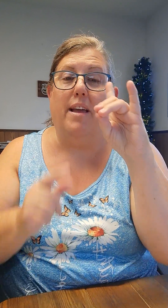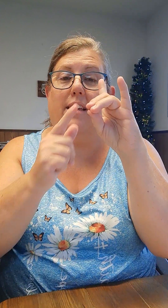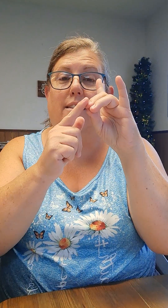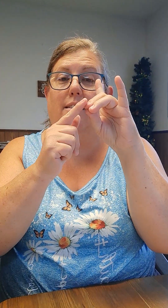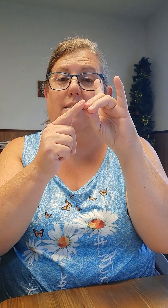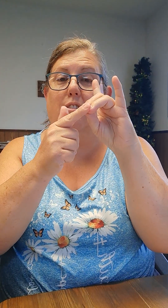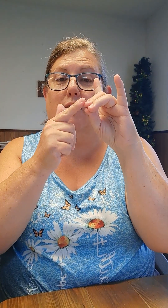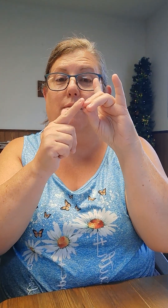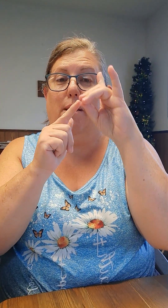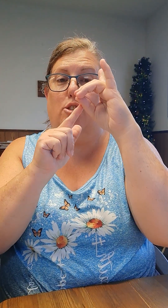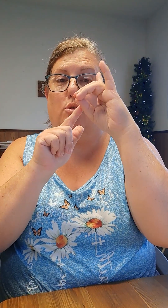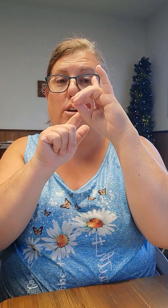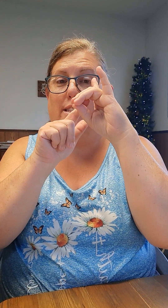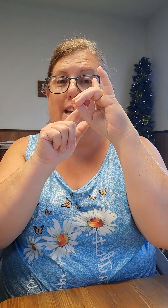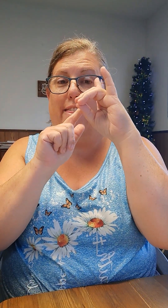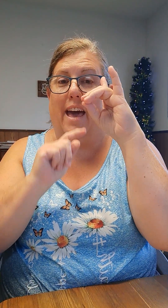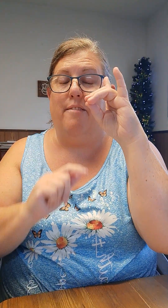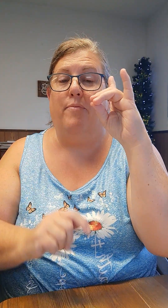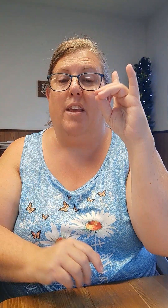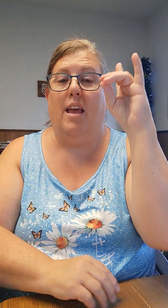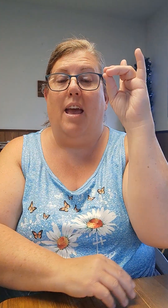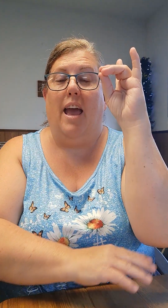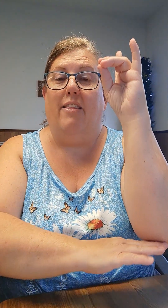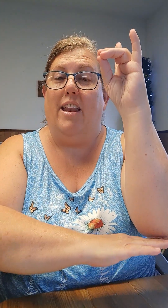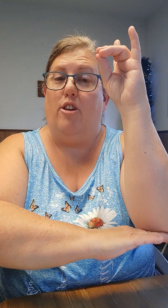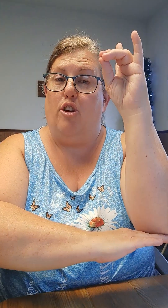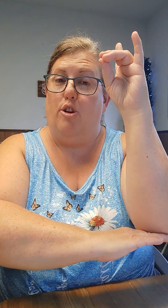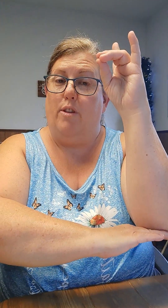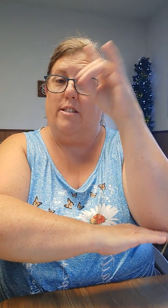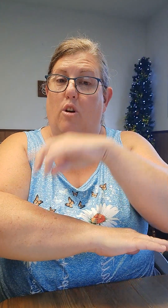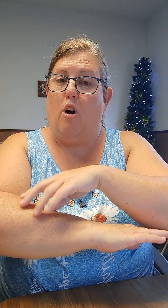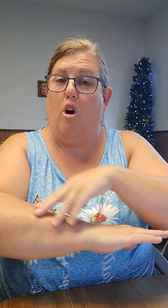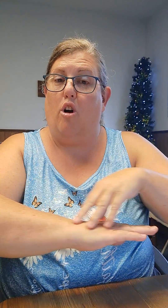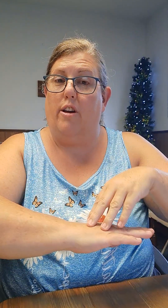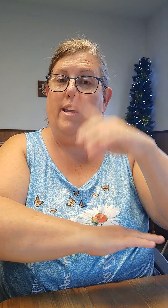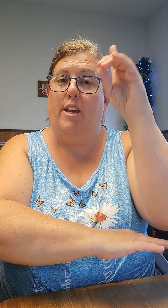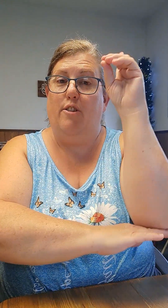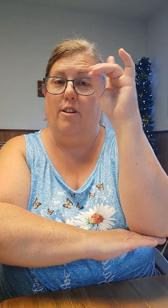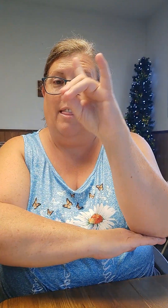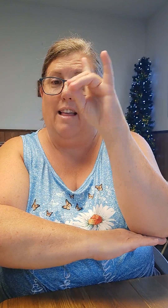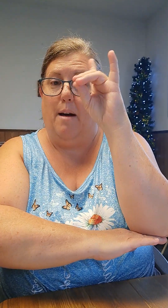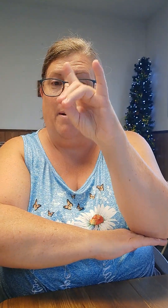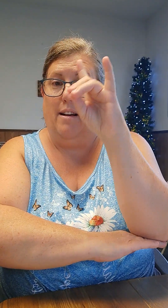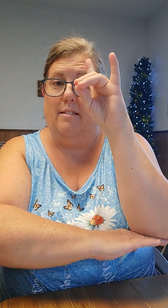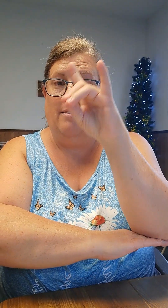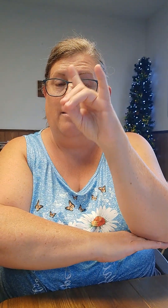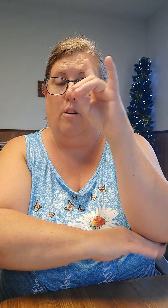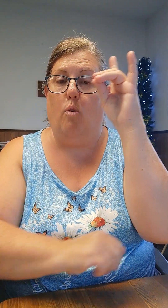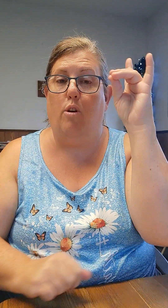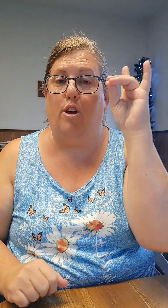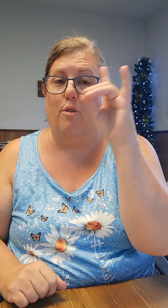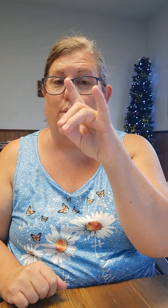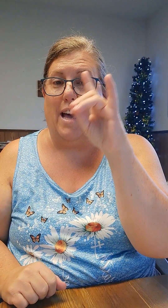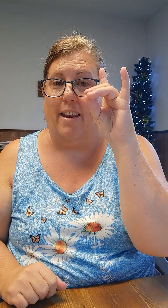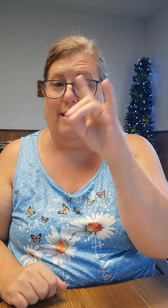but make sure it's like that. And then you could do this on here, llama. Or you could do it without it.